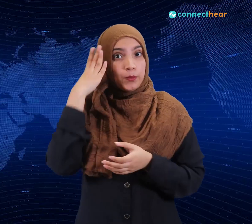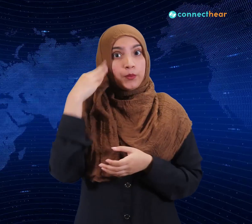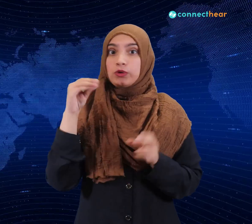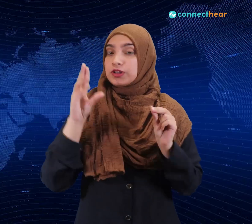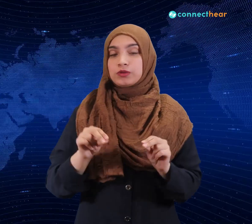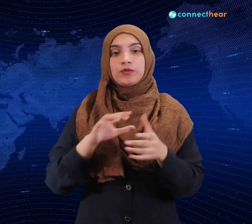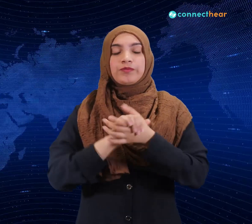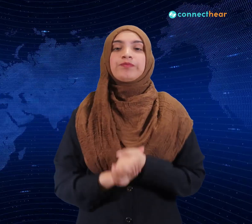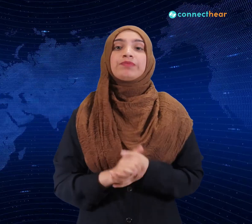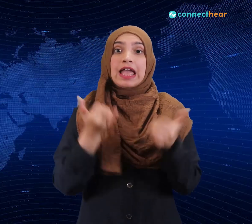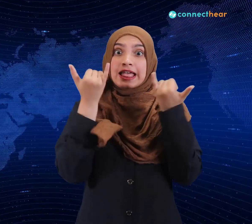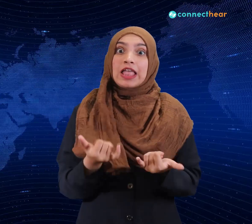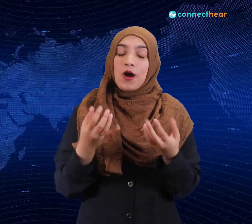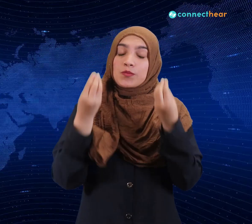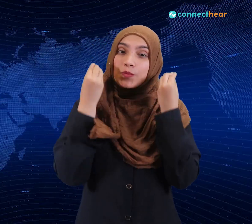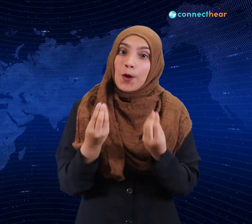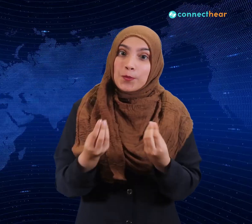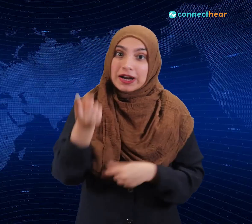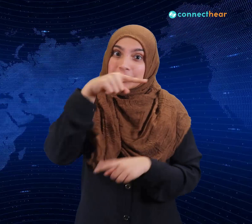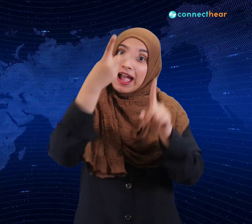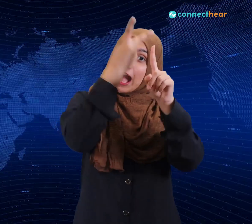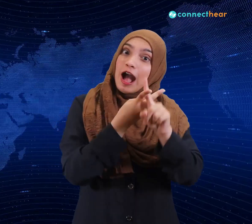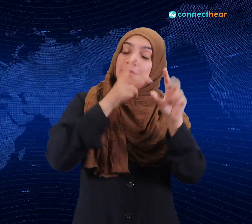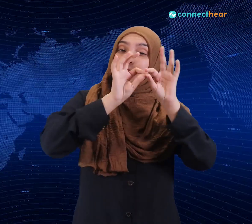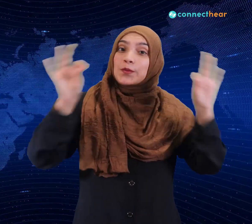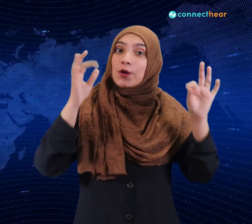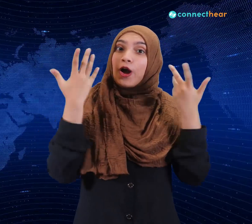Congratulations! Now you are registered on the Connect Here app.